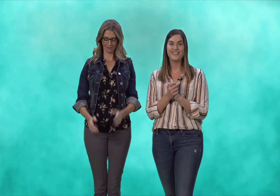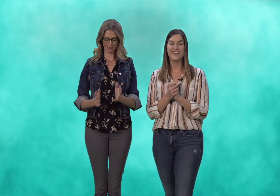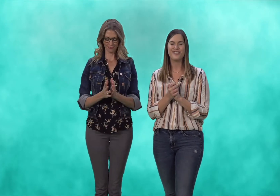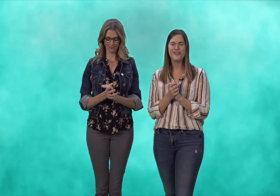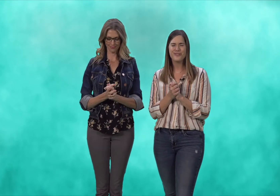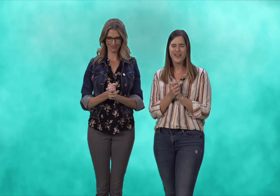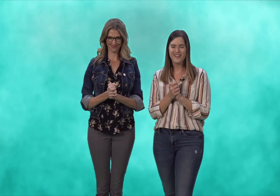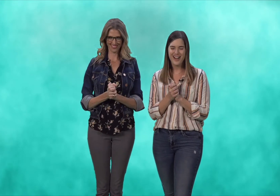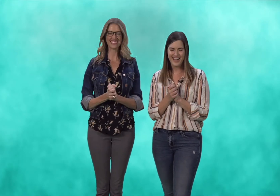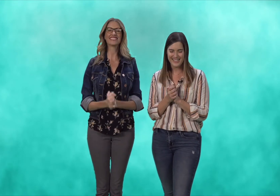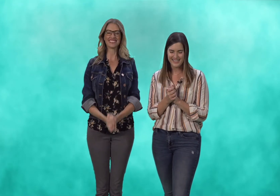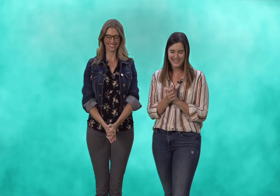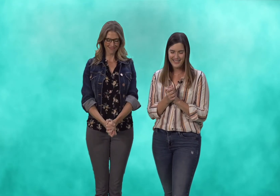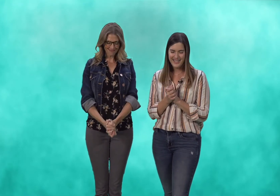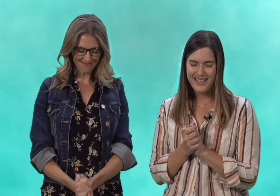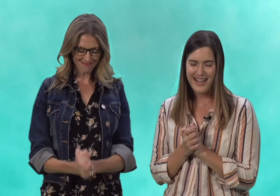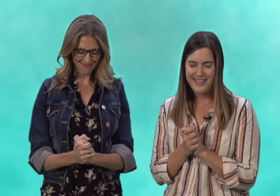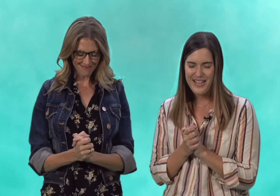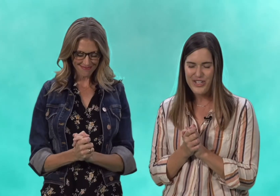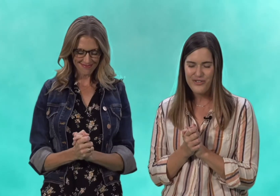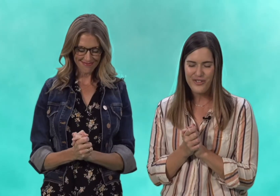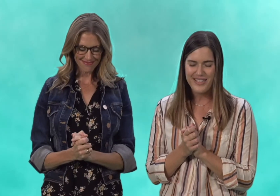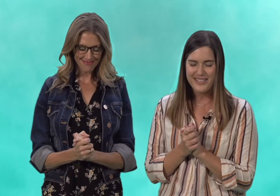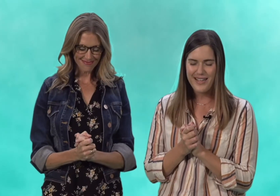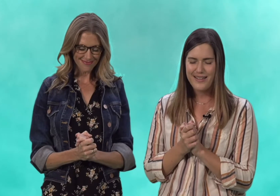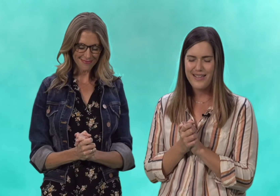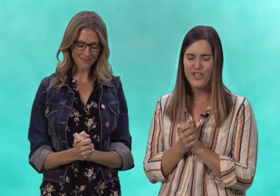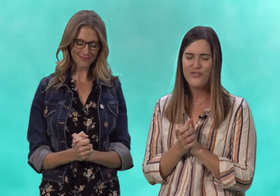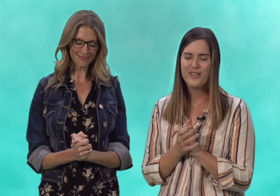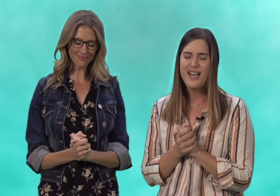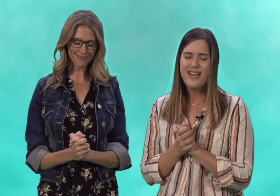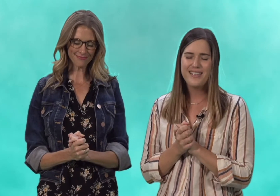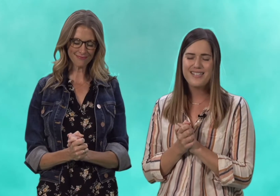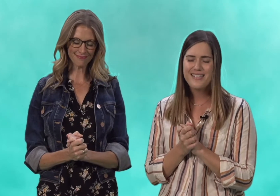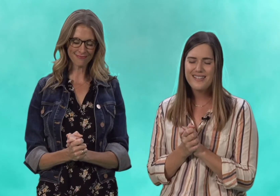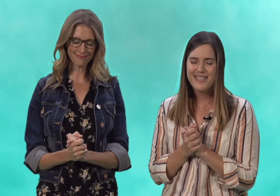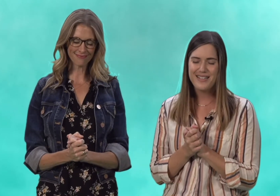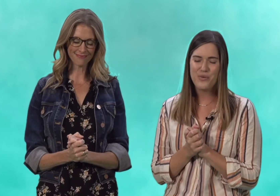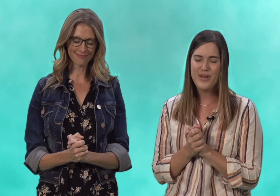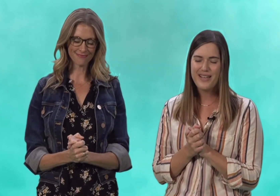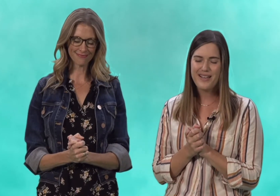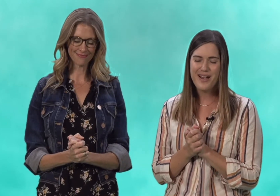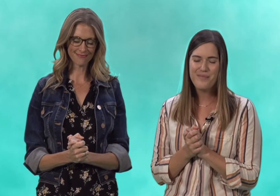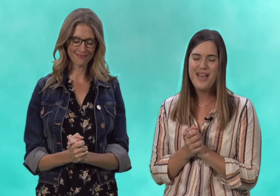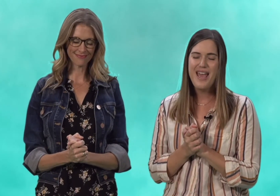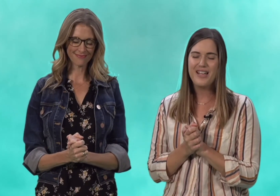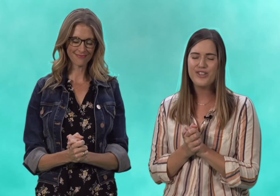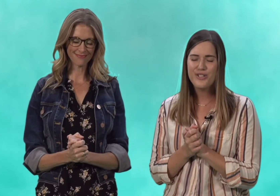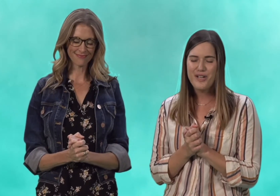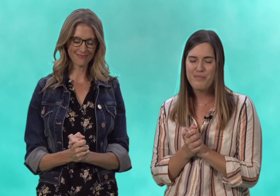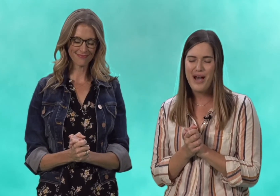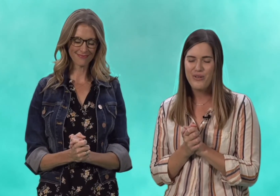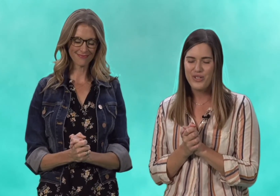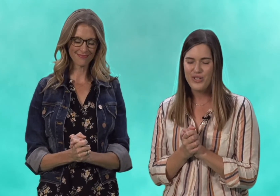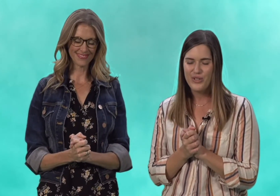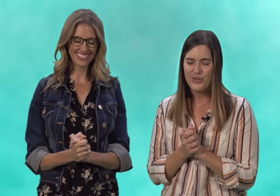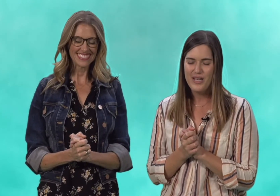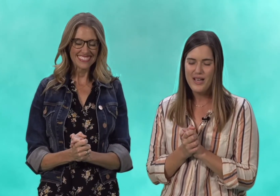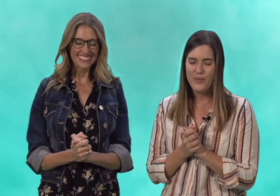and close our eyes god thank you for this day thank you for this sunday that we can come and learn about you we